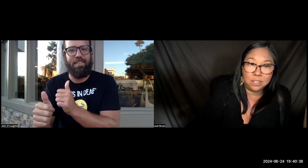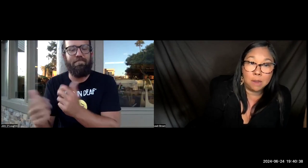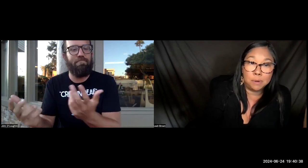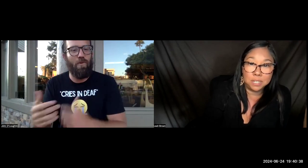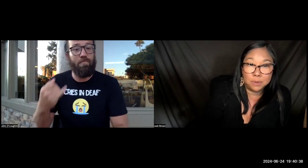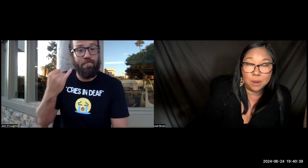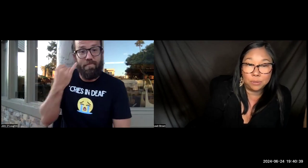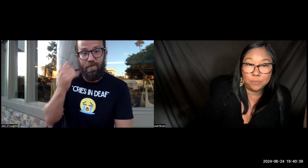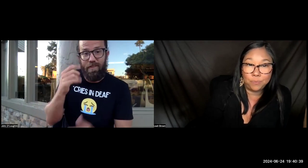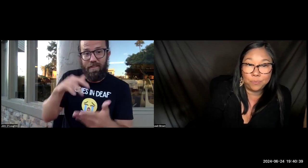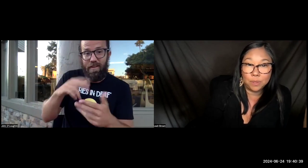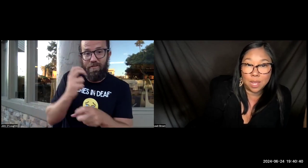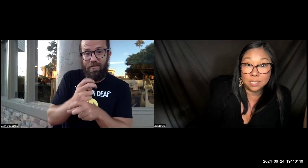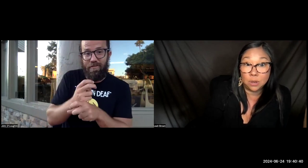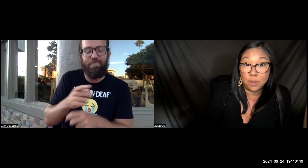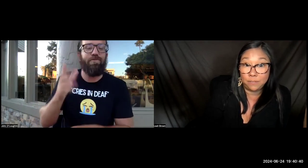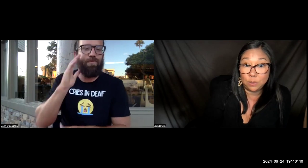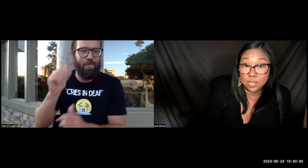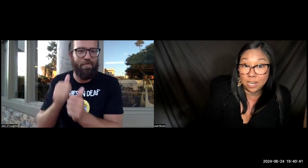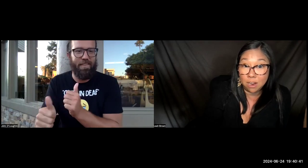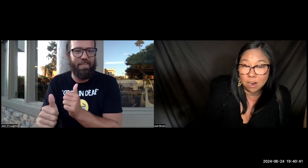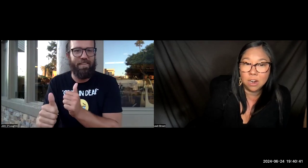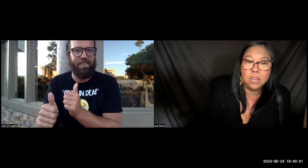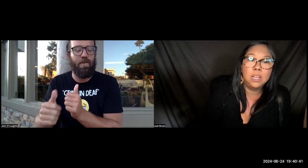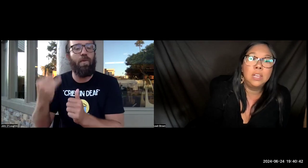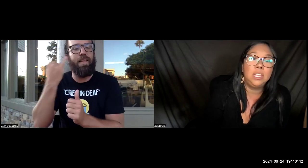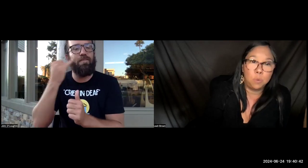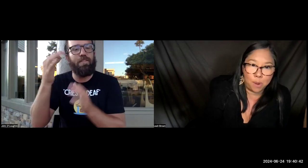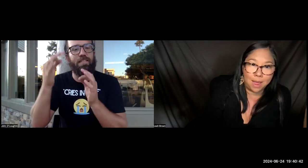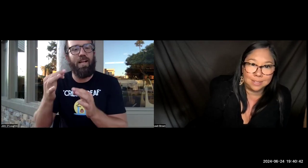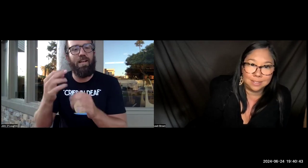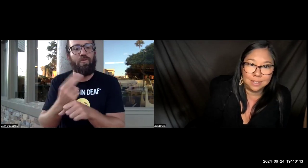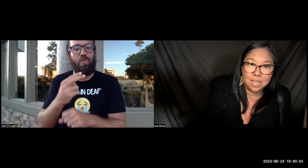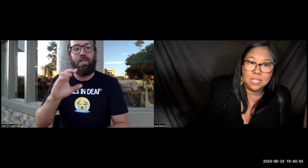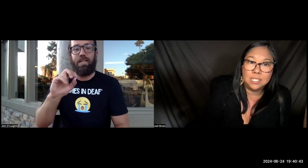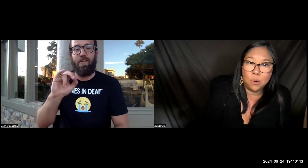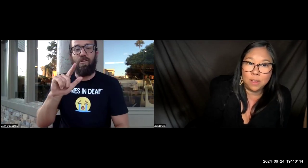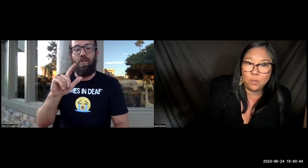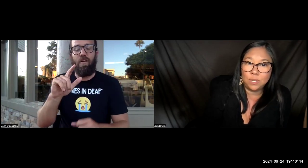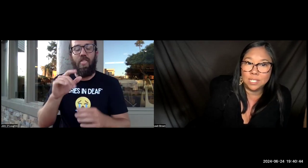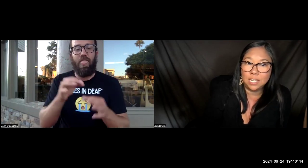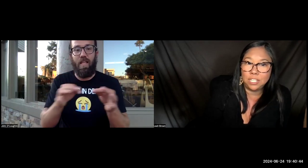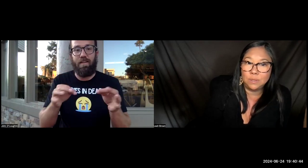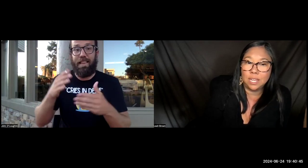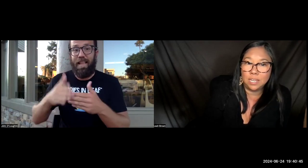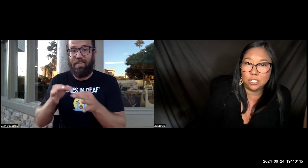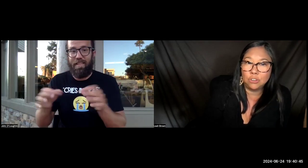your eyebrows go down. Okay. So if you study hard, you will pass. So if you decide to use a conditional